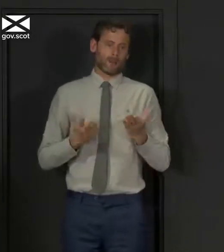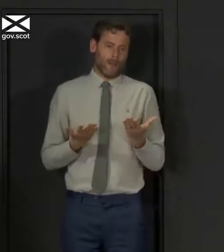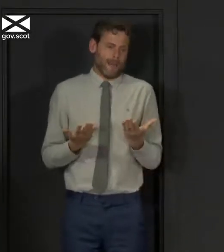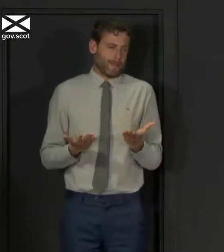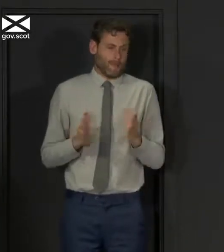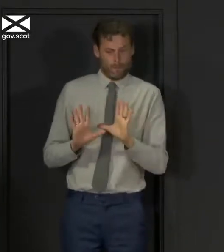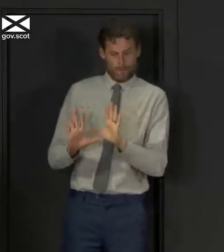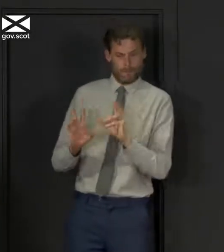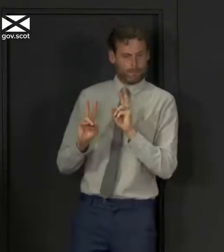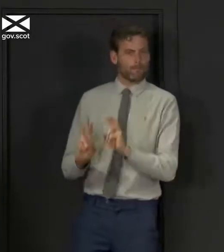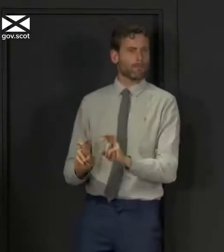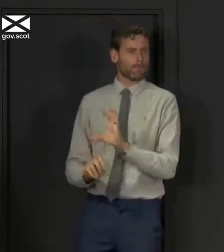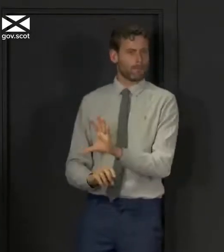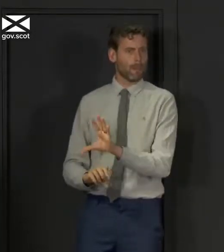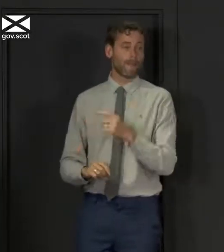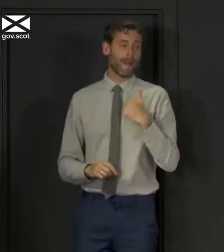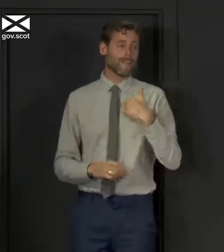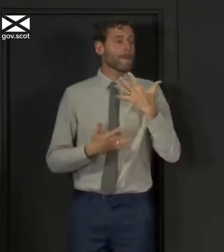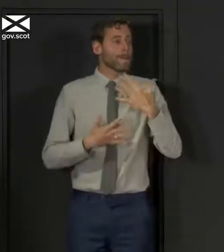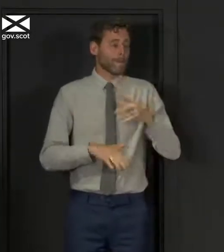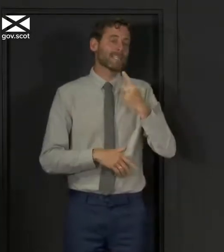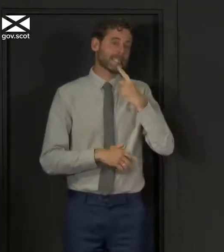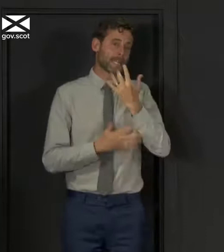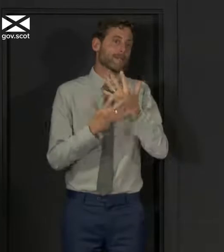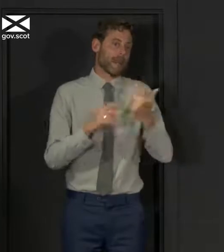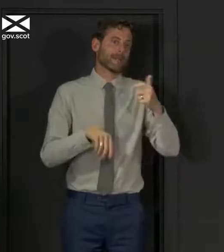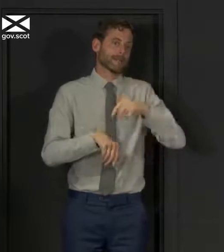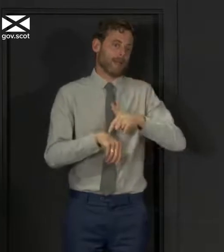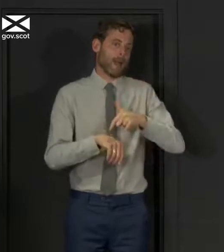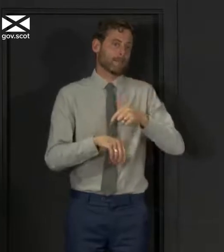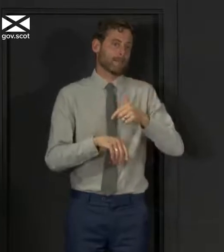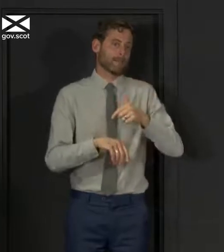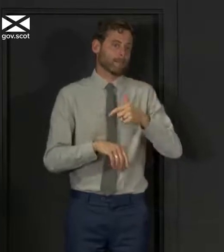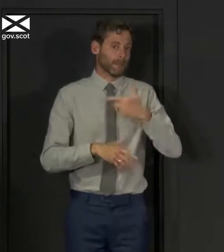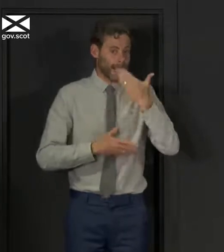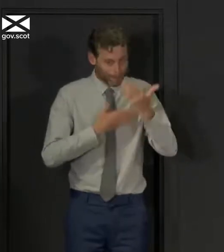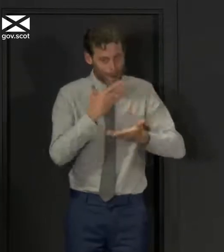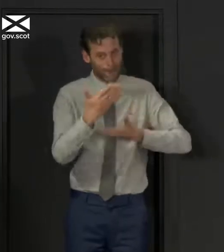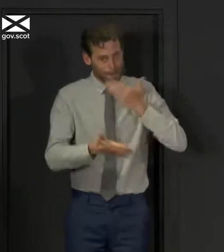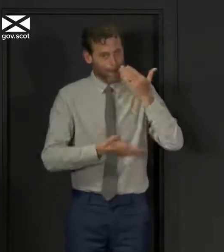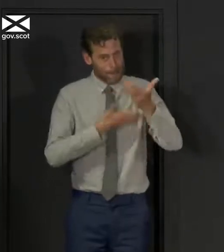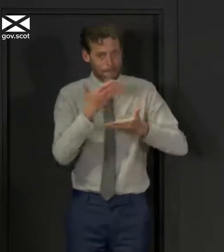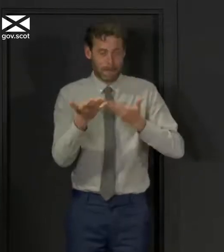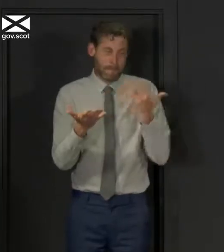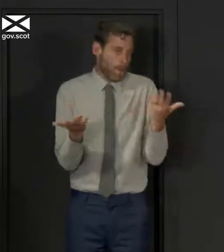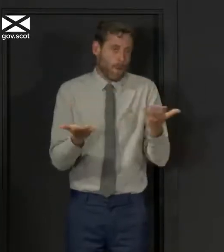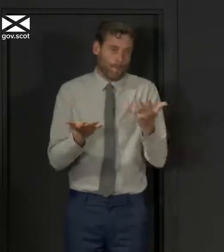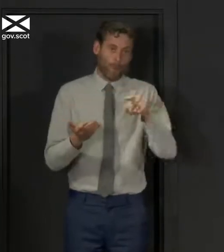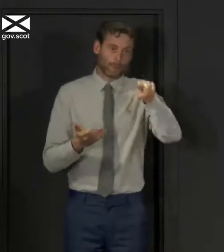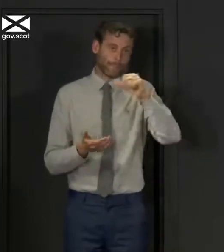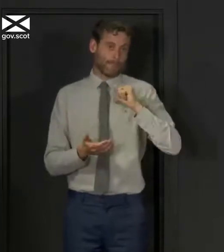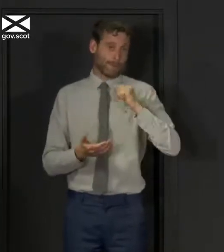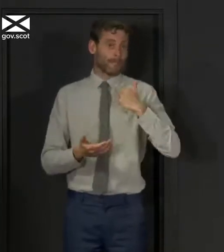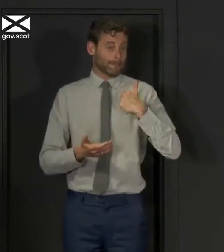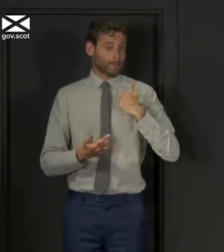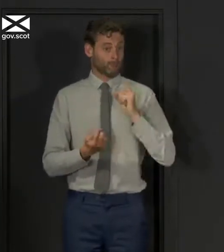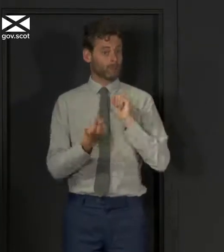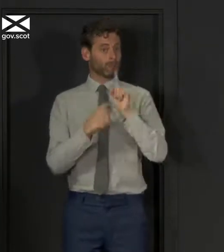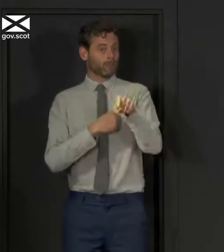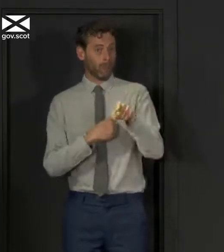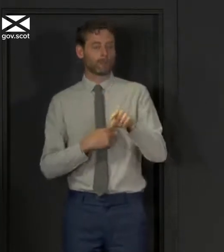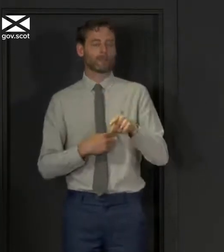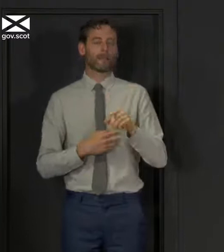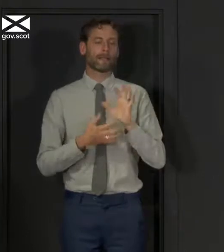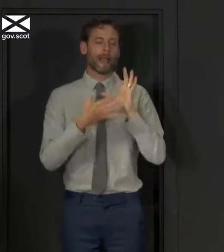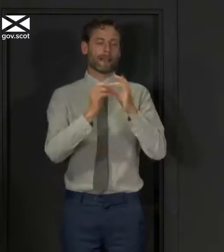on many occasions, at length, as everybody has a right to expect me to do, talked about the judgments